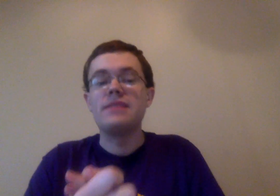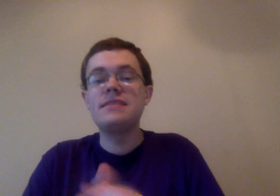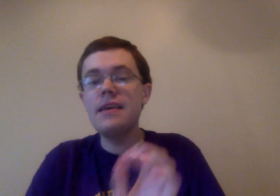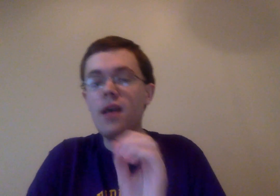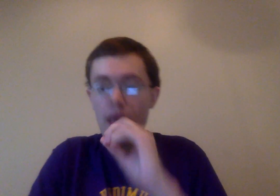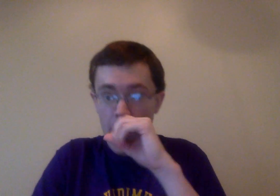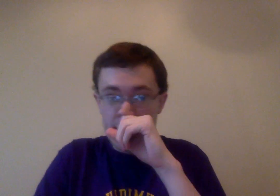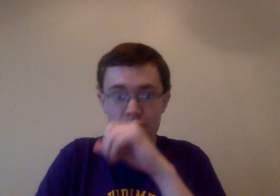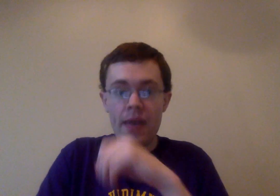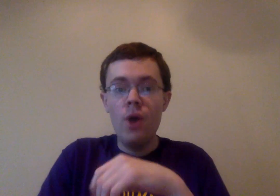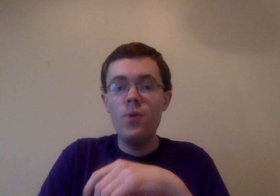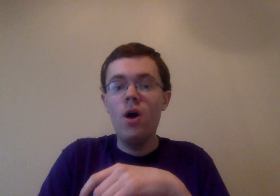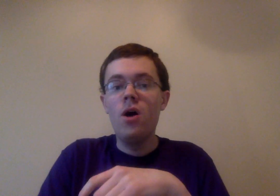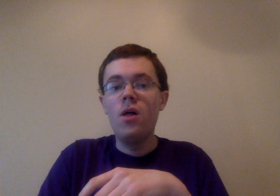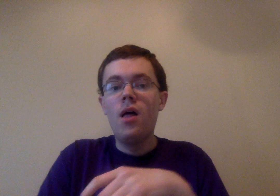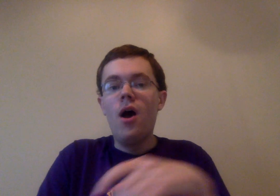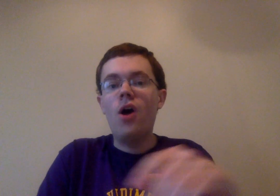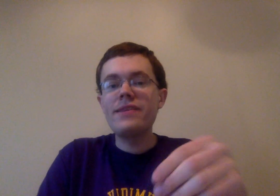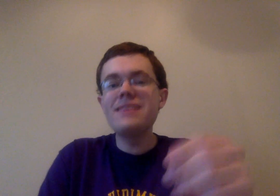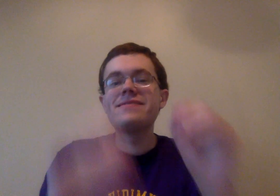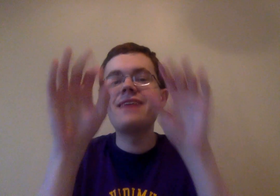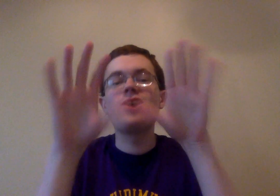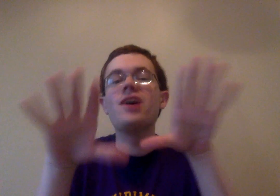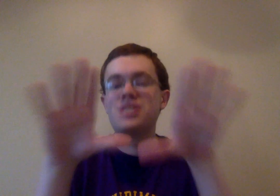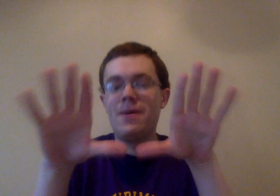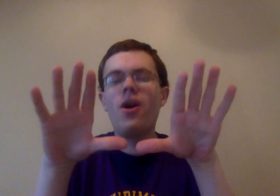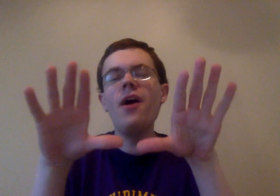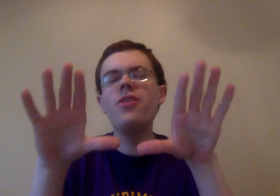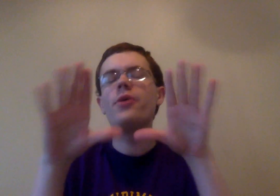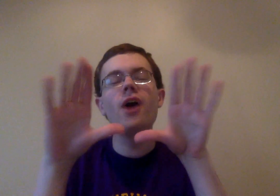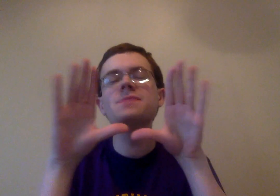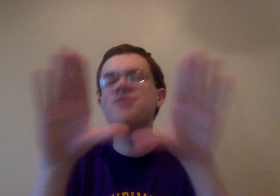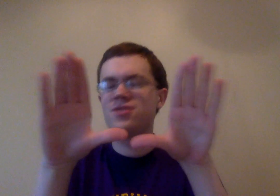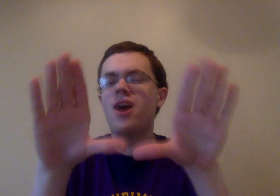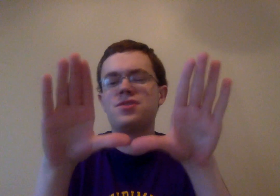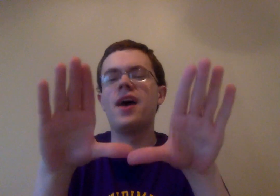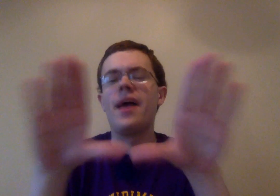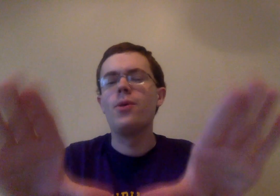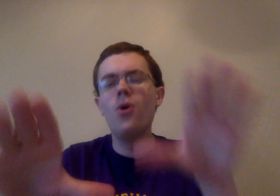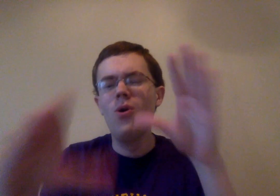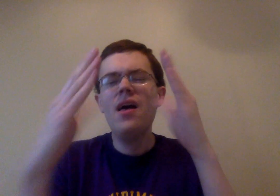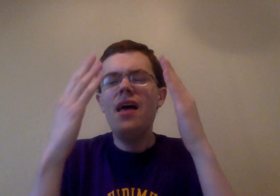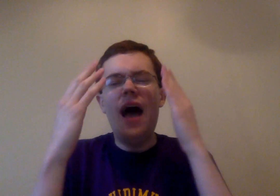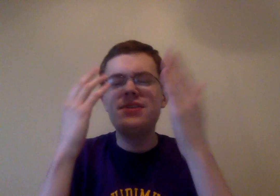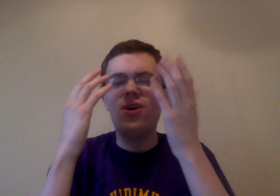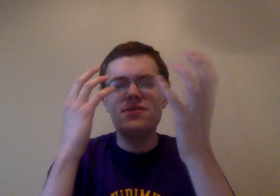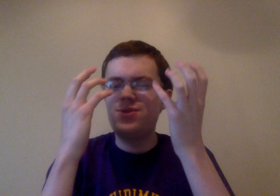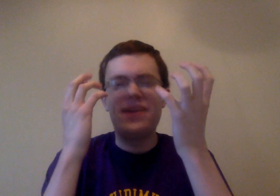and see. Until then, I hope you all are at least less cautious of, or I, no, y'all should be just as cautious as I am. The whole adult trying to